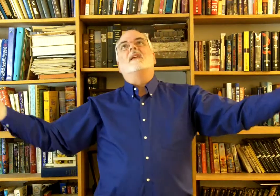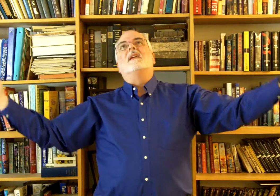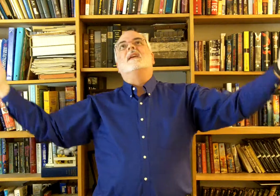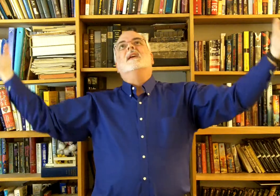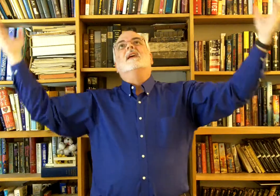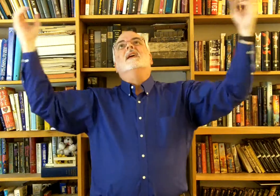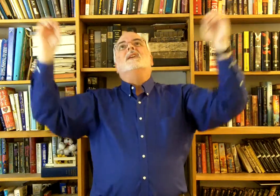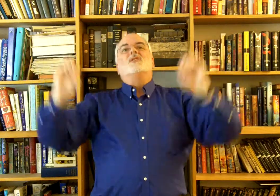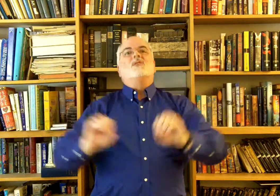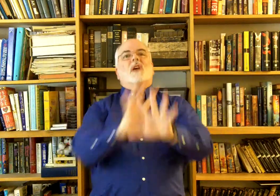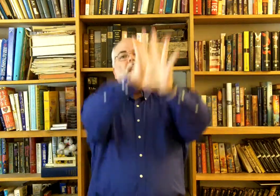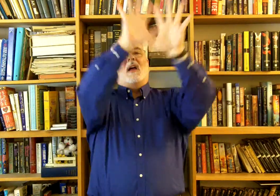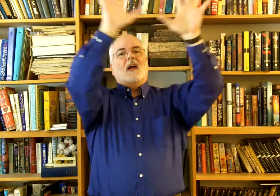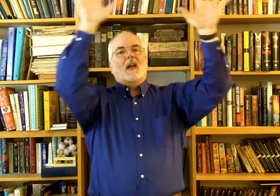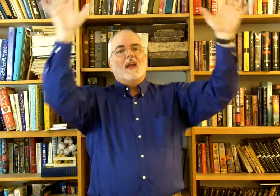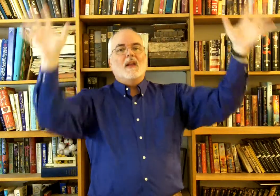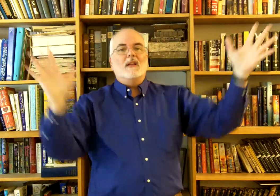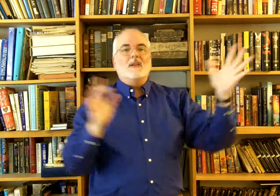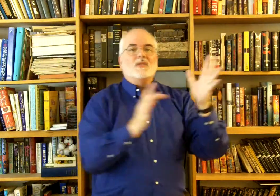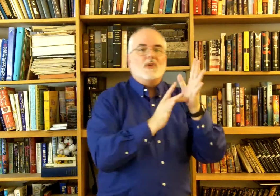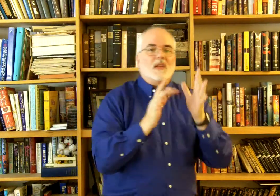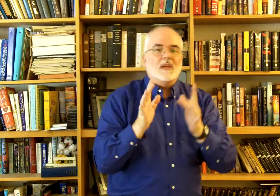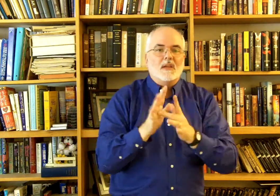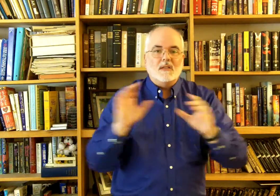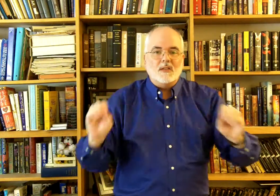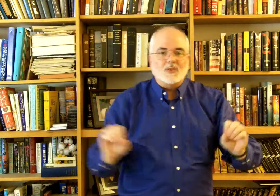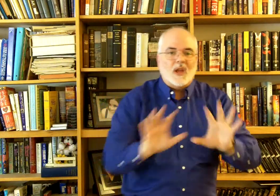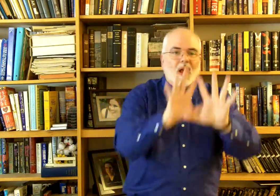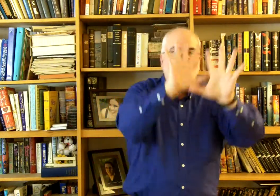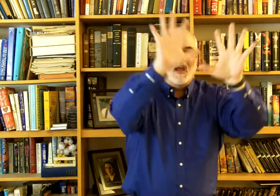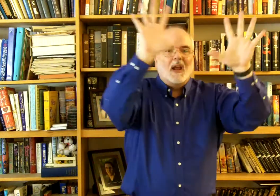Shine On Jesus, shine